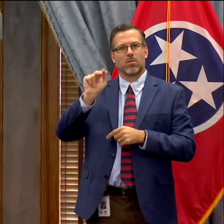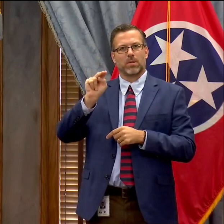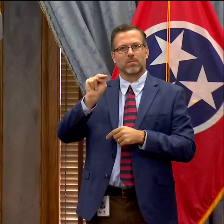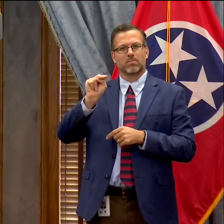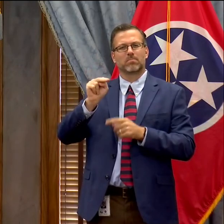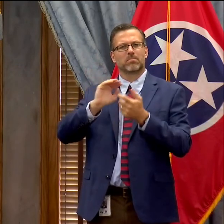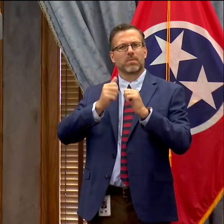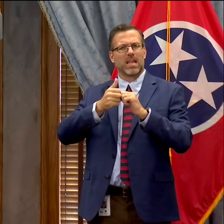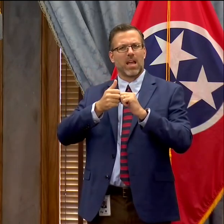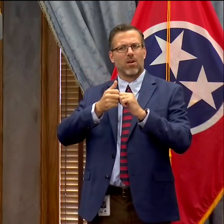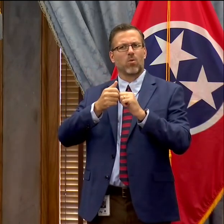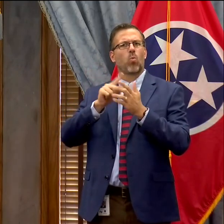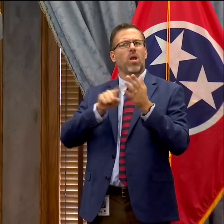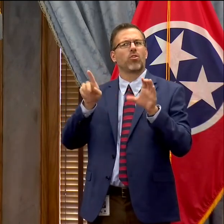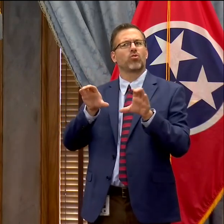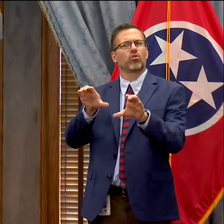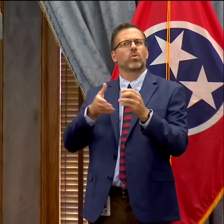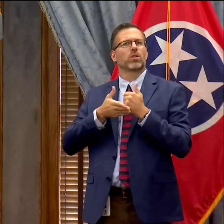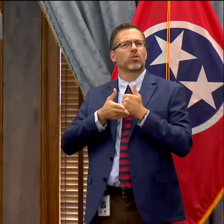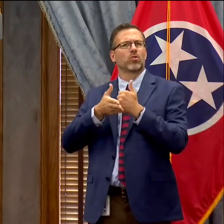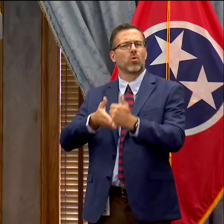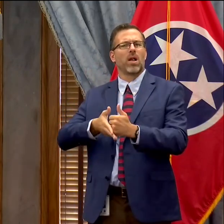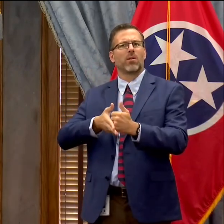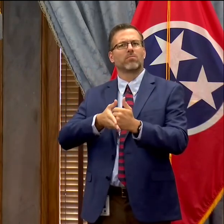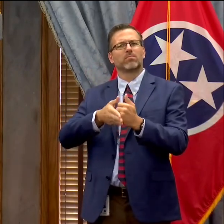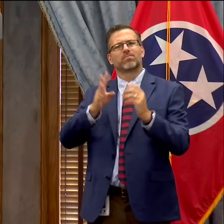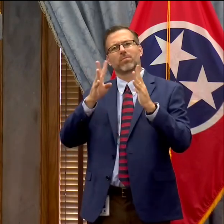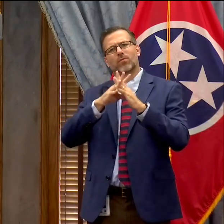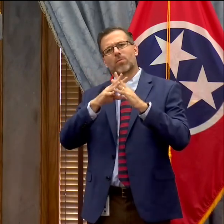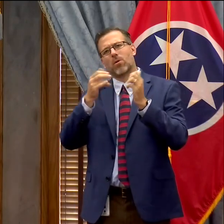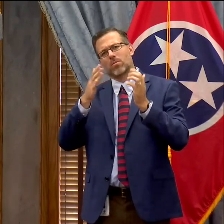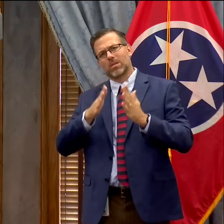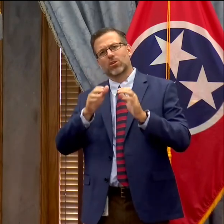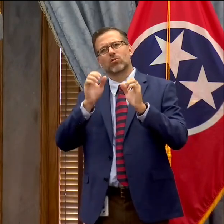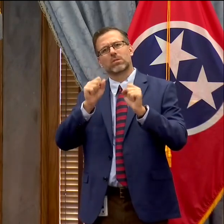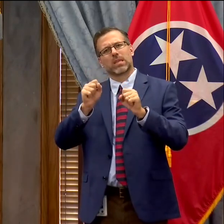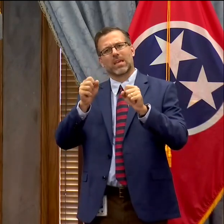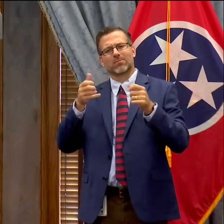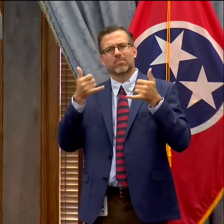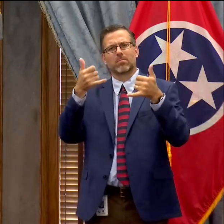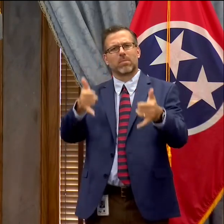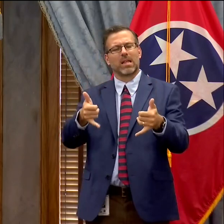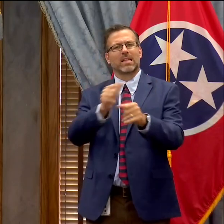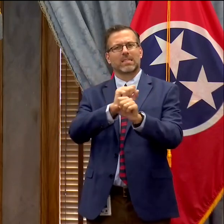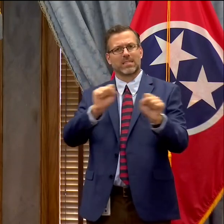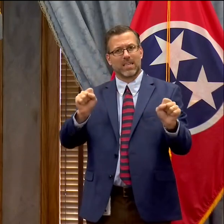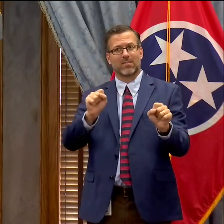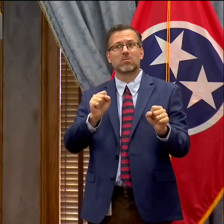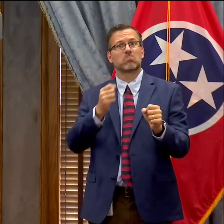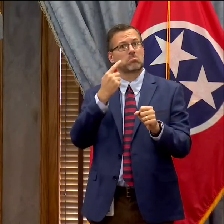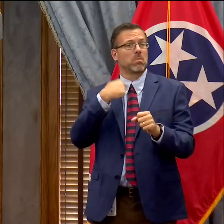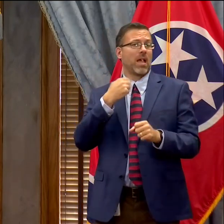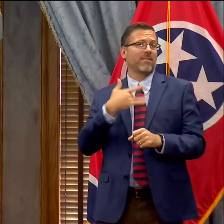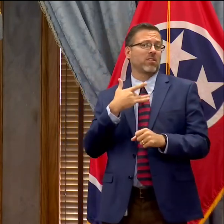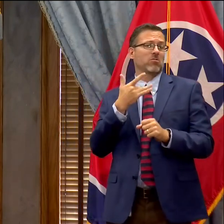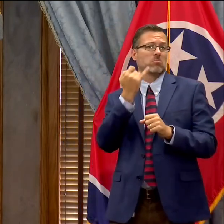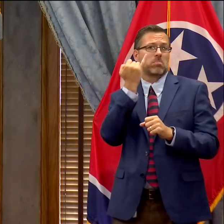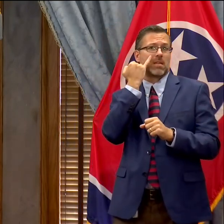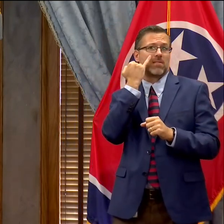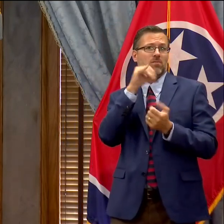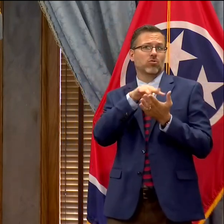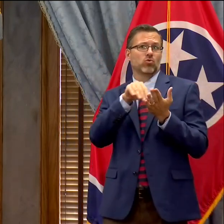get student athletes safely back on the field so that we can have a 2020 season. I think athletes who want to play should be able to play.